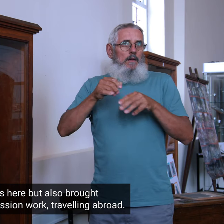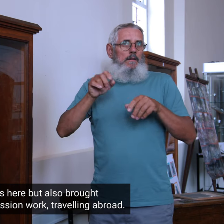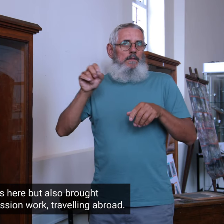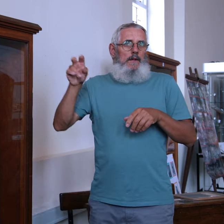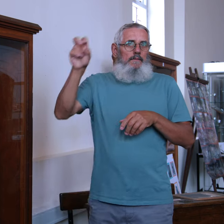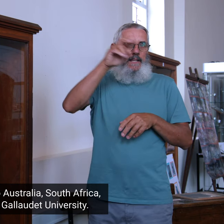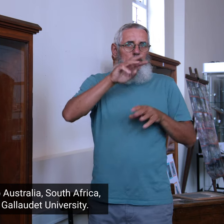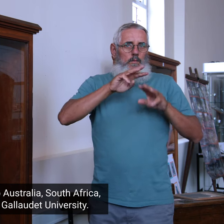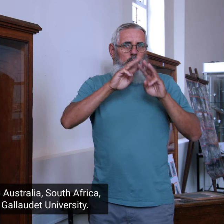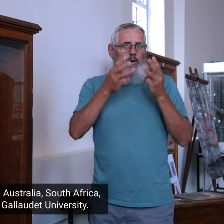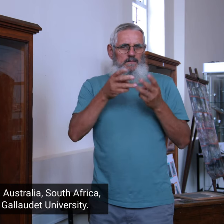on mission work travelling abroad.